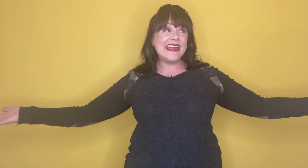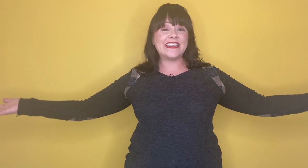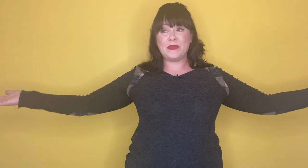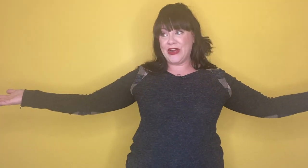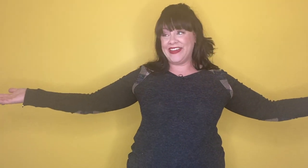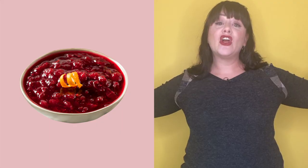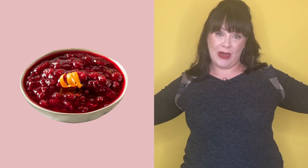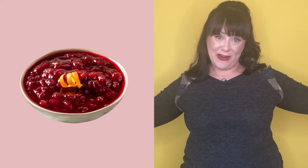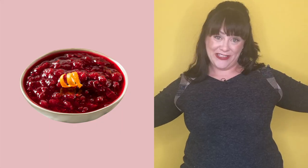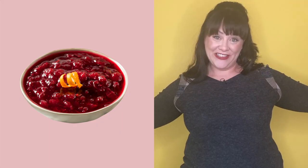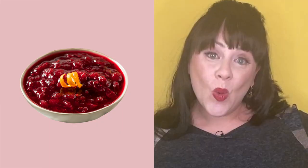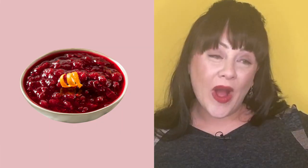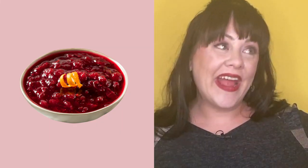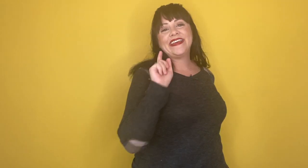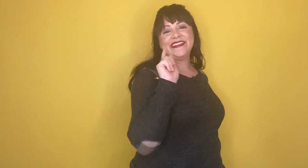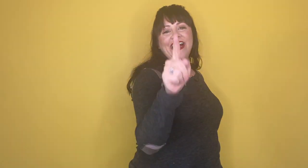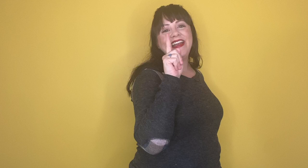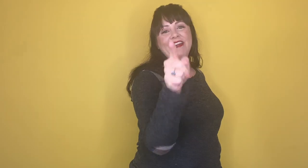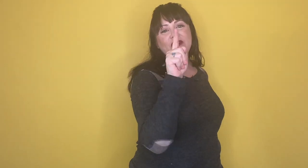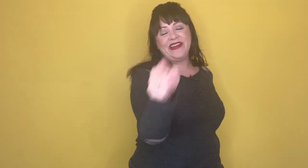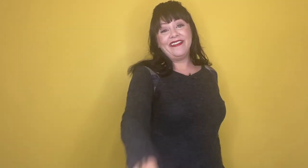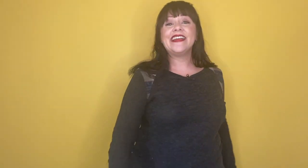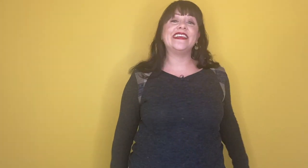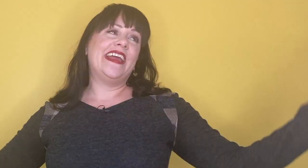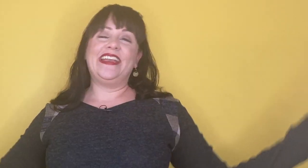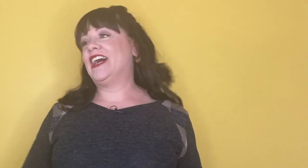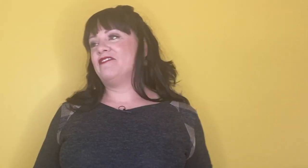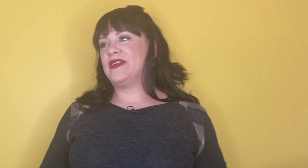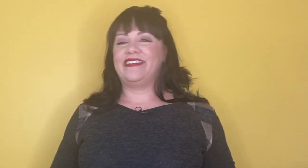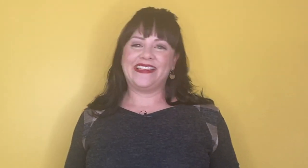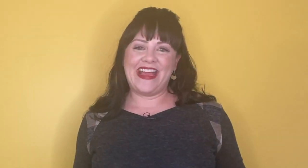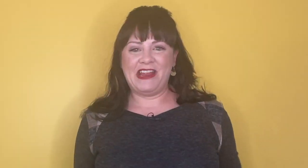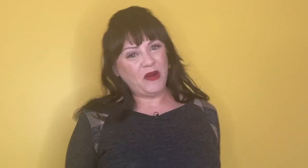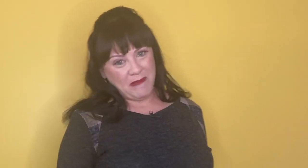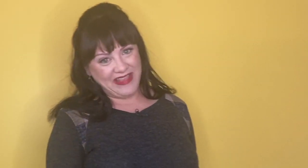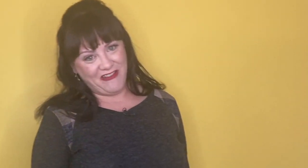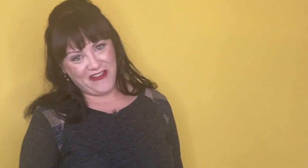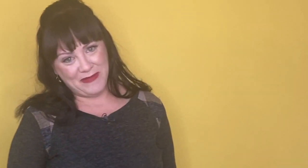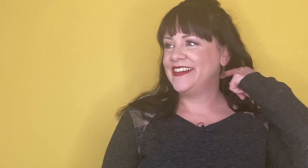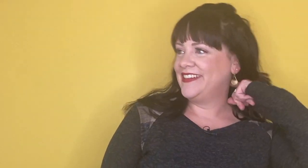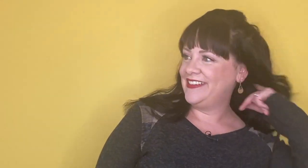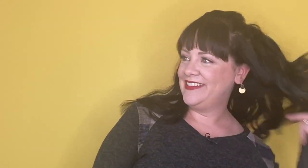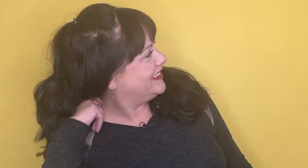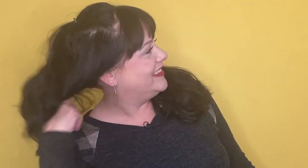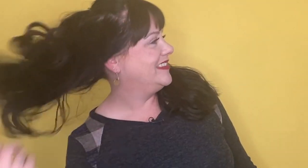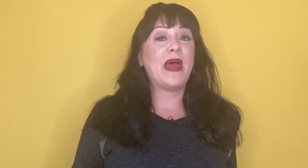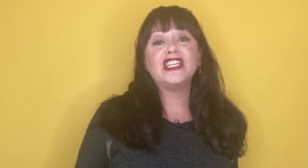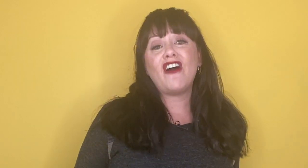is going to bring cranberry sauce. Why? Because not everybody likes it. And not everybody likes the Enneagram 8 in their family. Badge of